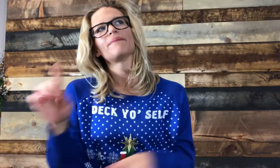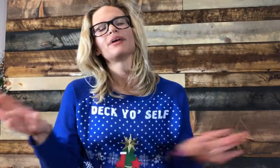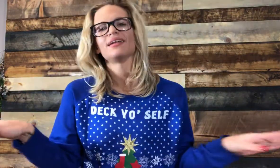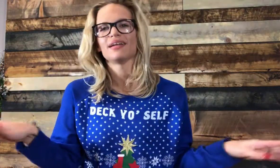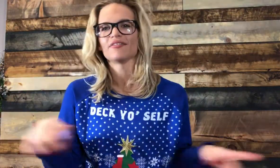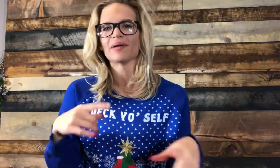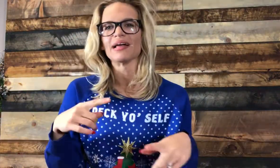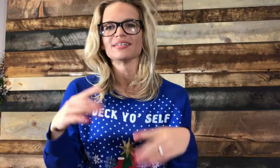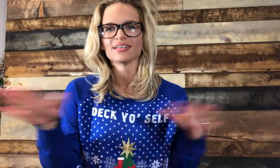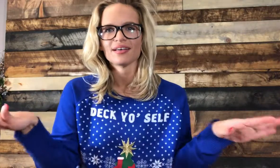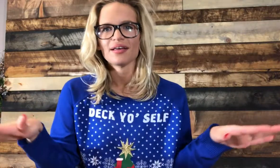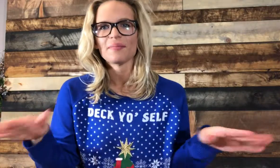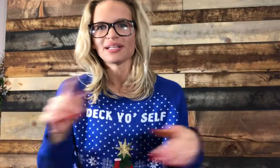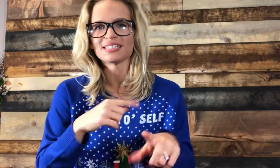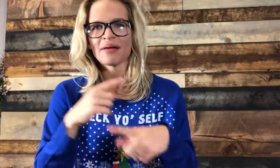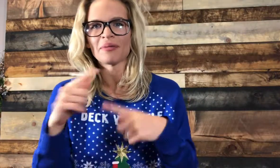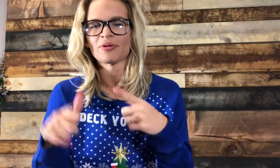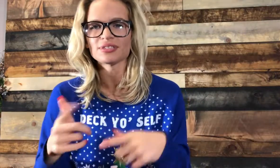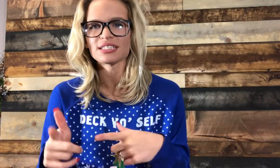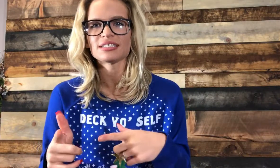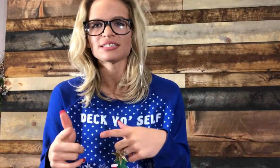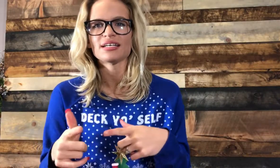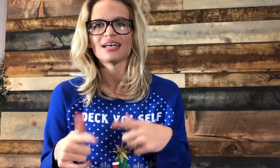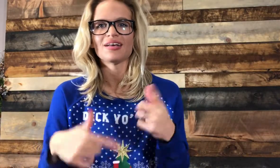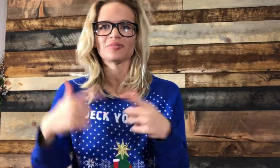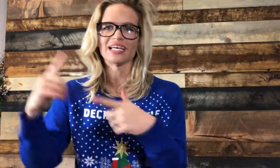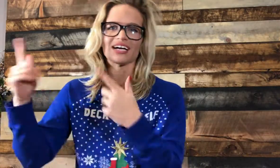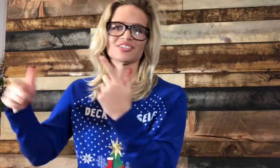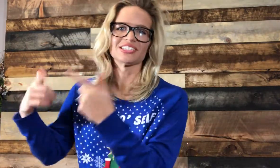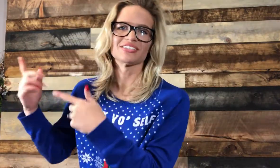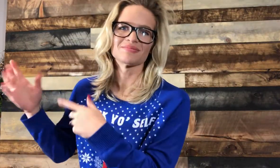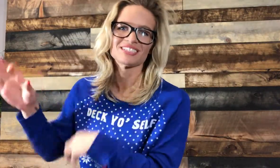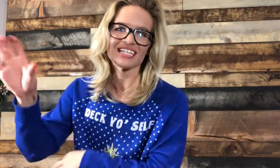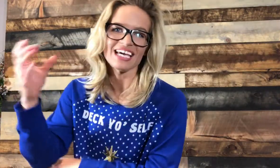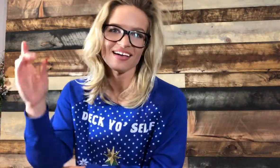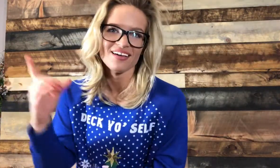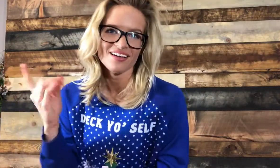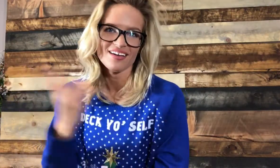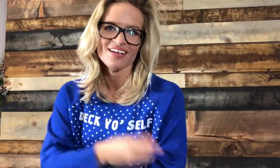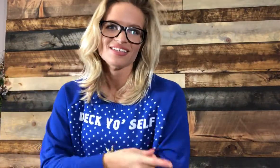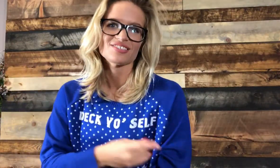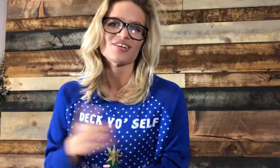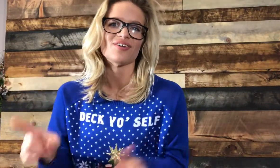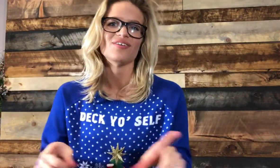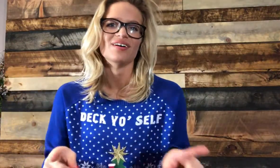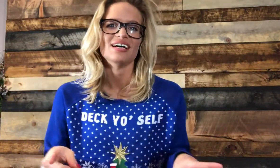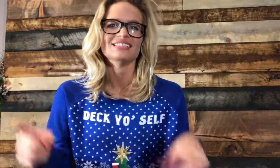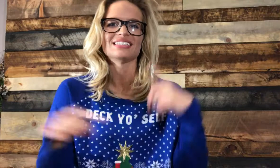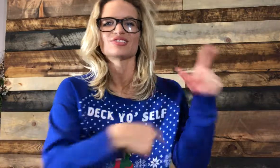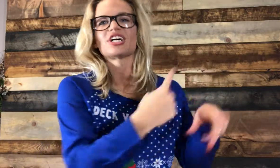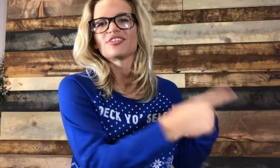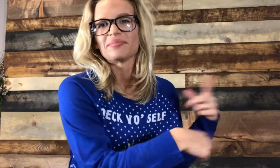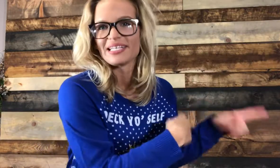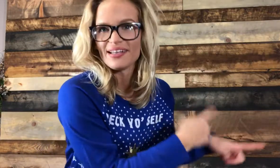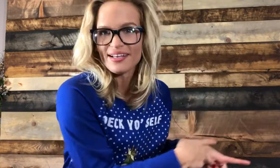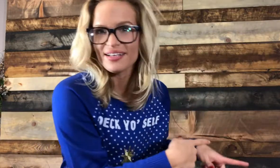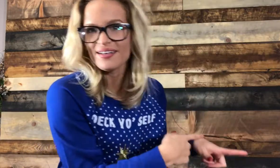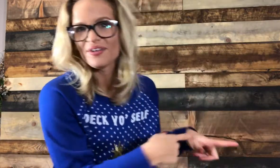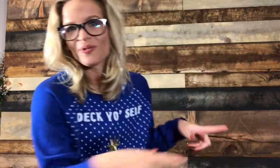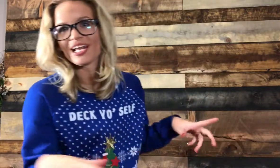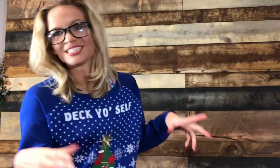Never mind. By the time I post this. It will be actually Christmas Day. So. Disregard the beginning. When I